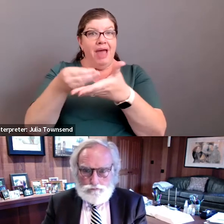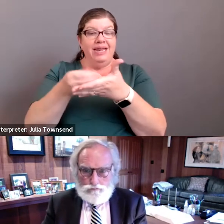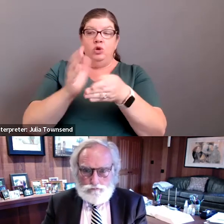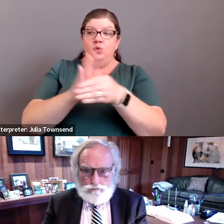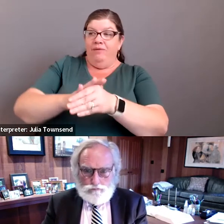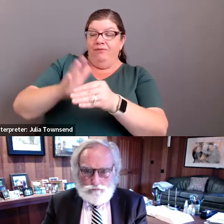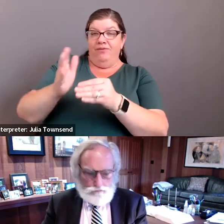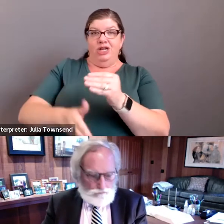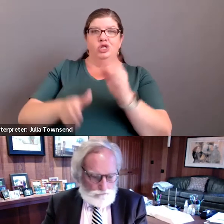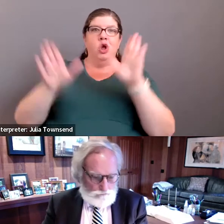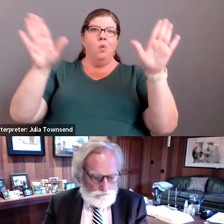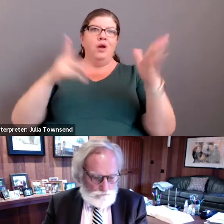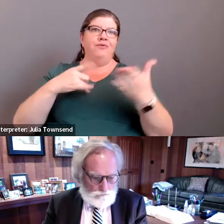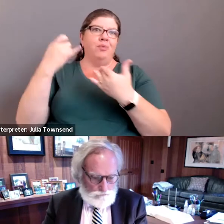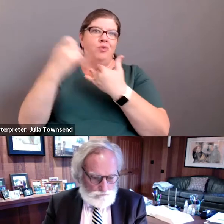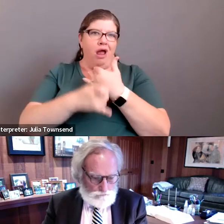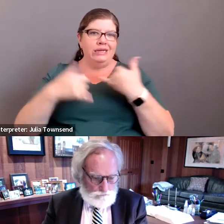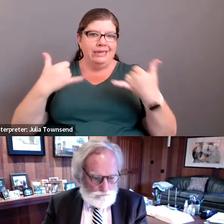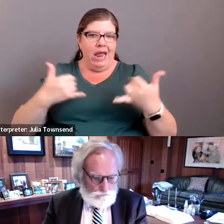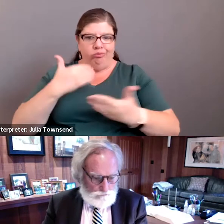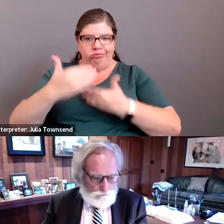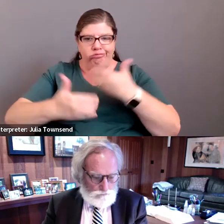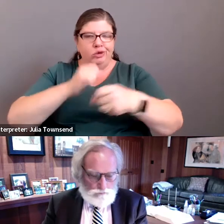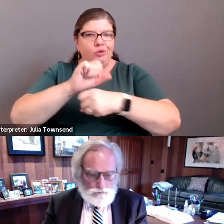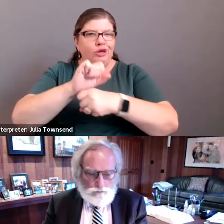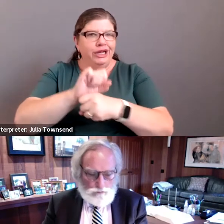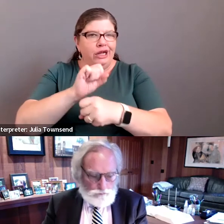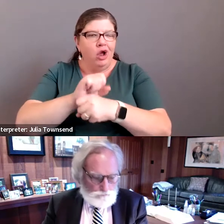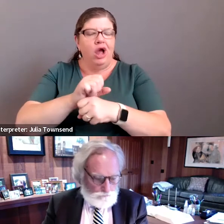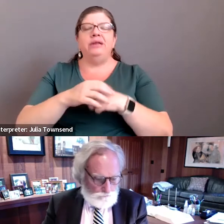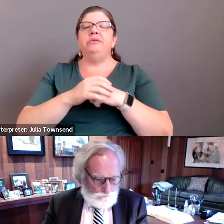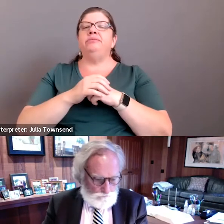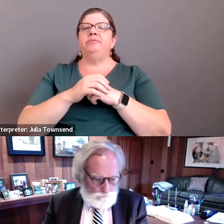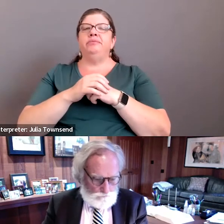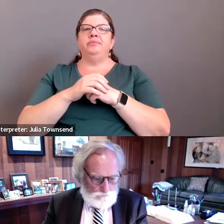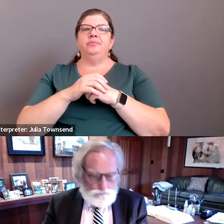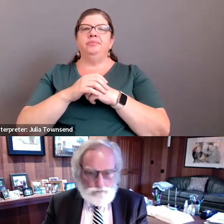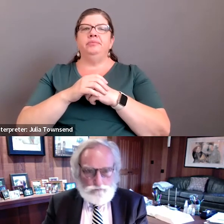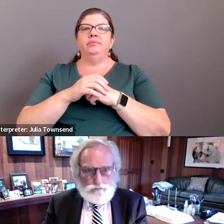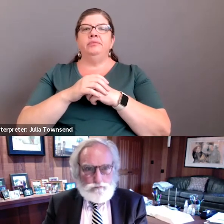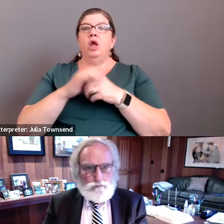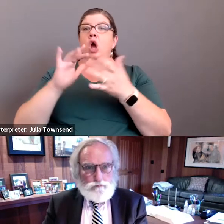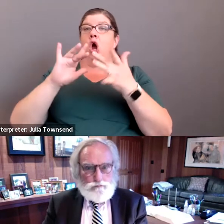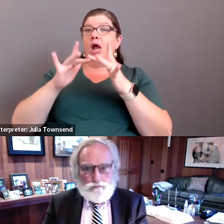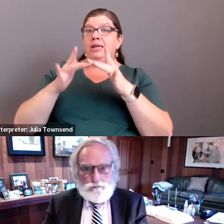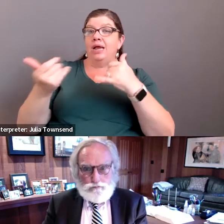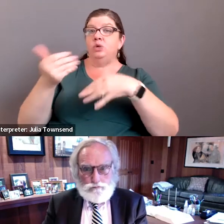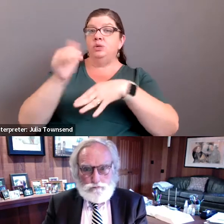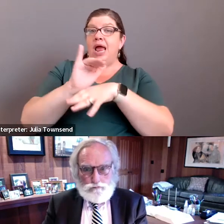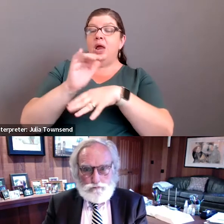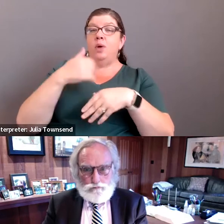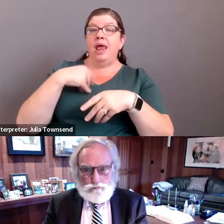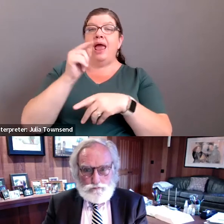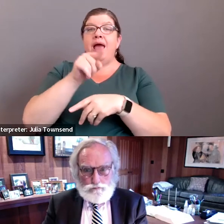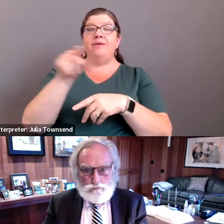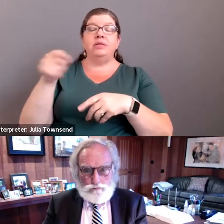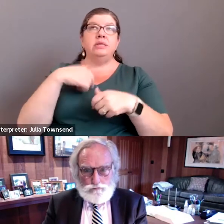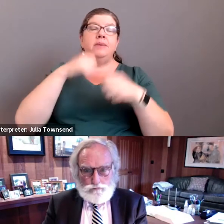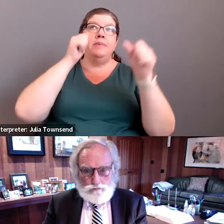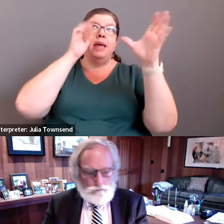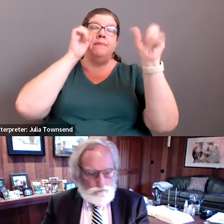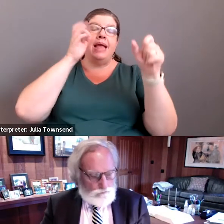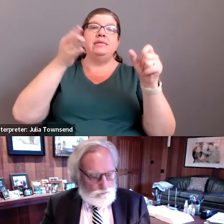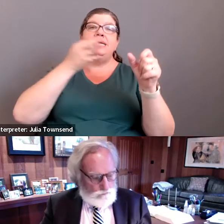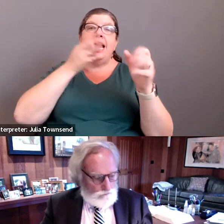finish our wonderful projects that we're working on. And online with us tonight, we have some amazing